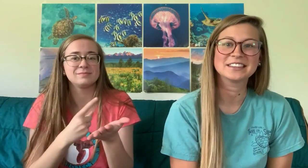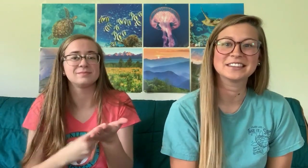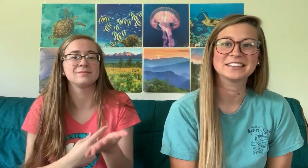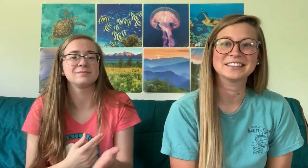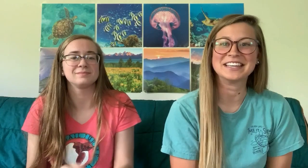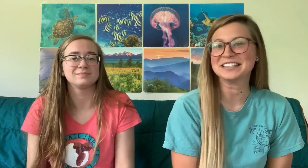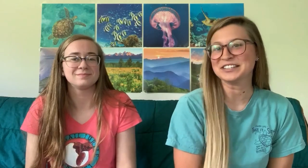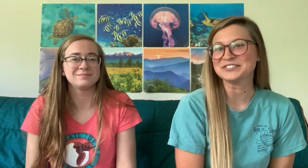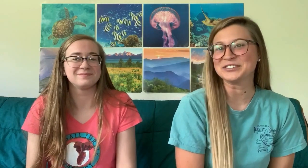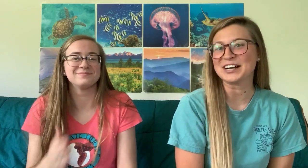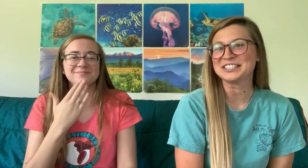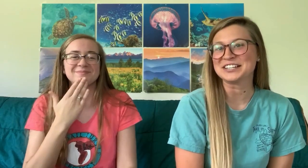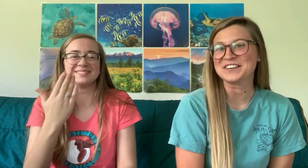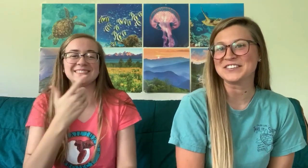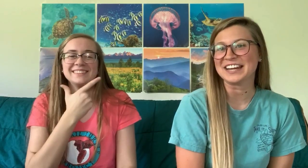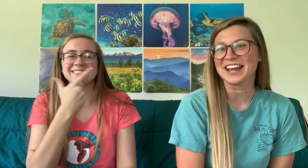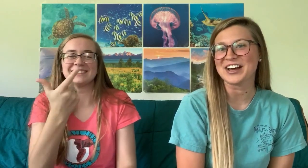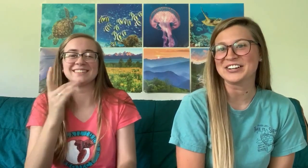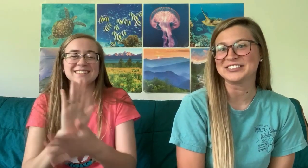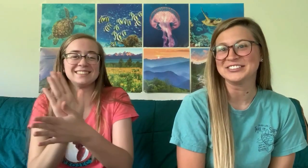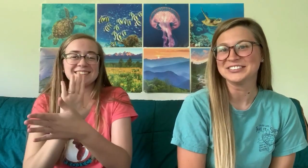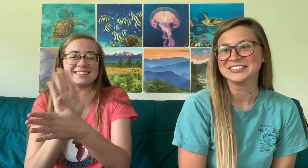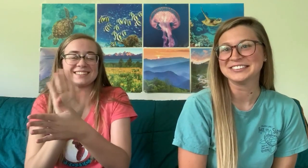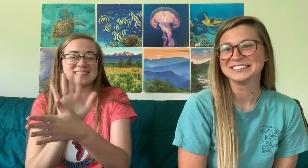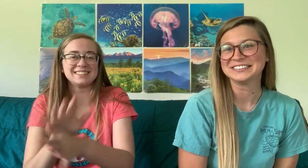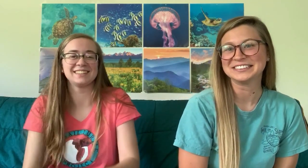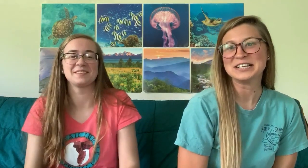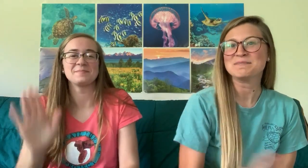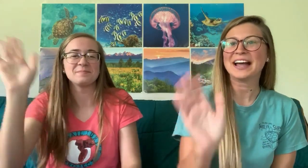Thank you for watching our video. Bye.